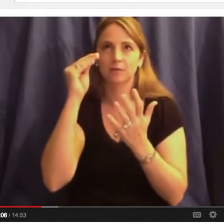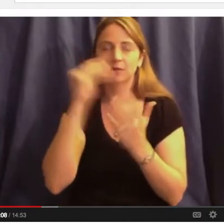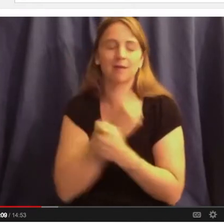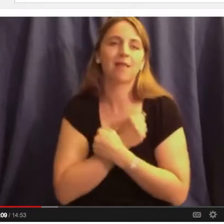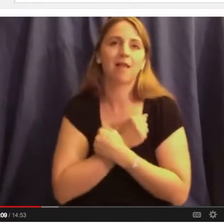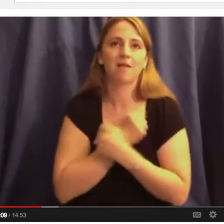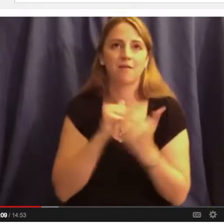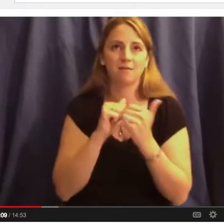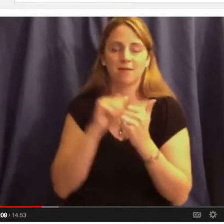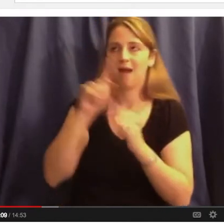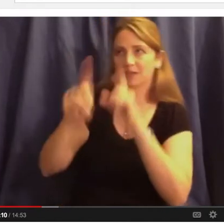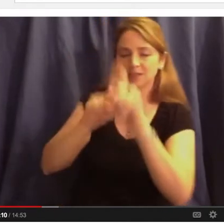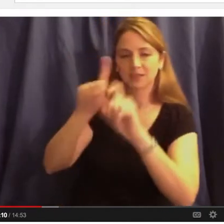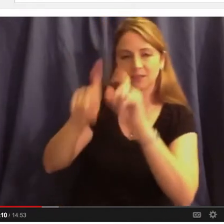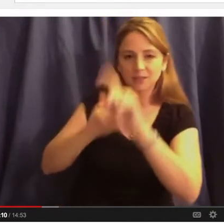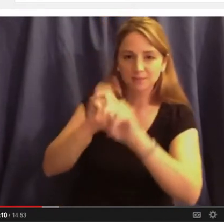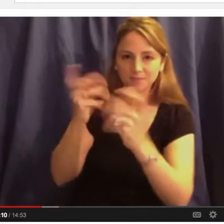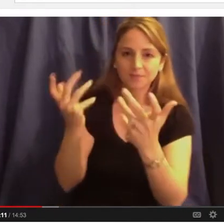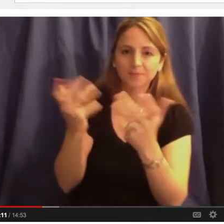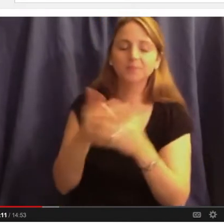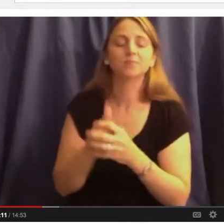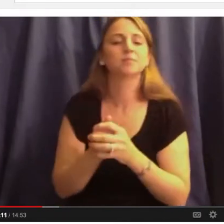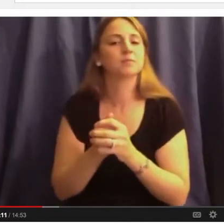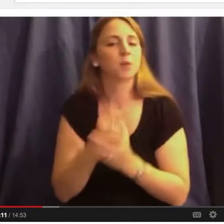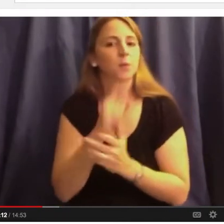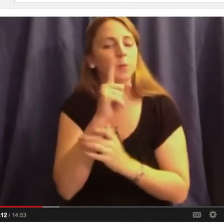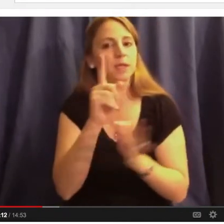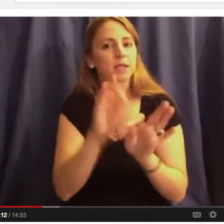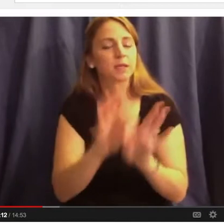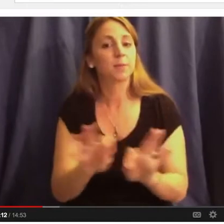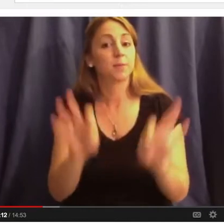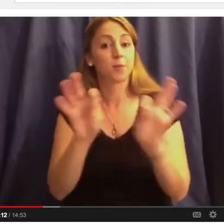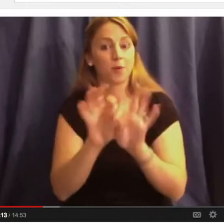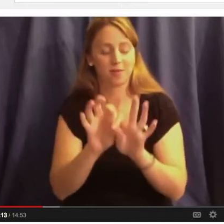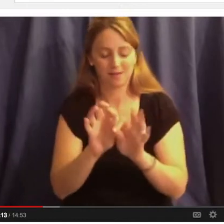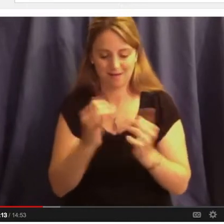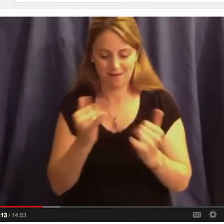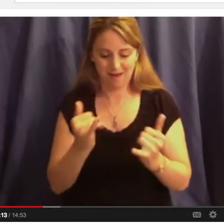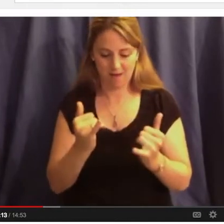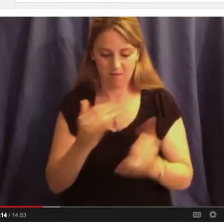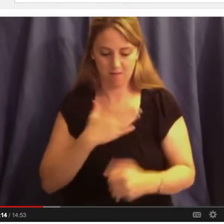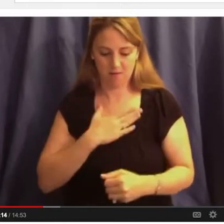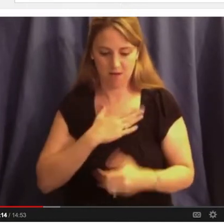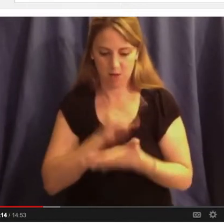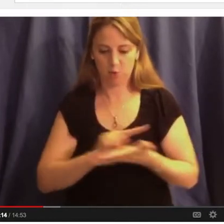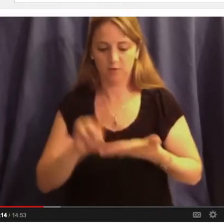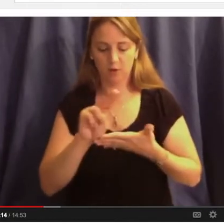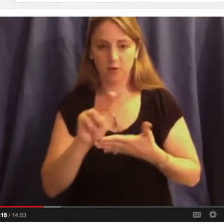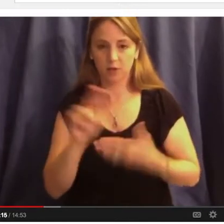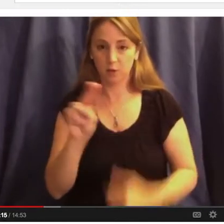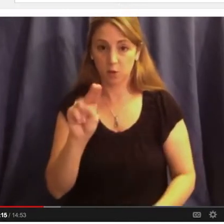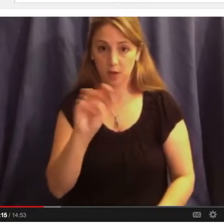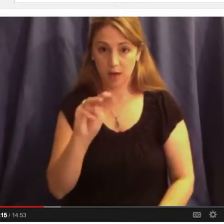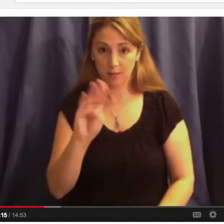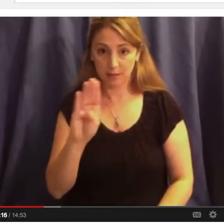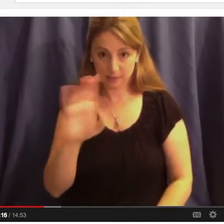questions. And so it is especially significant that the university I now lead, the University of Maryland, Baltimore County,